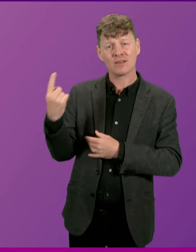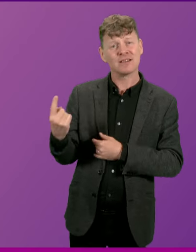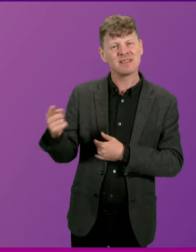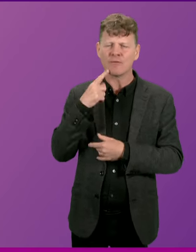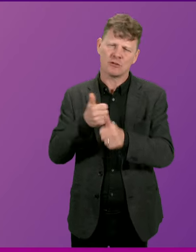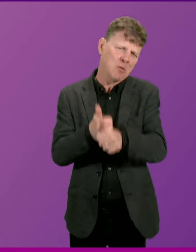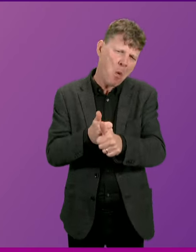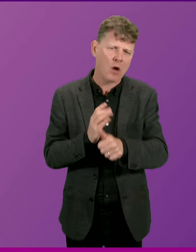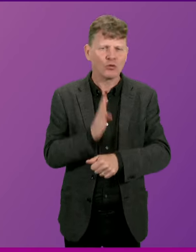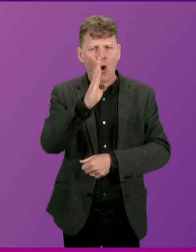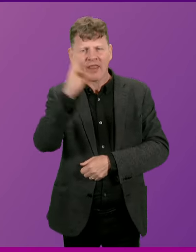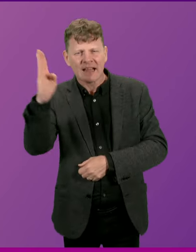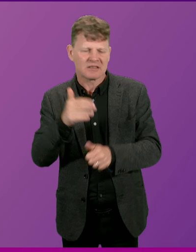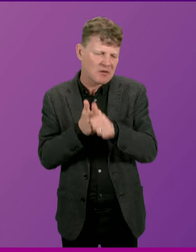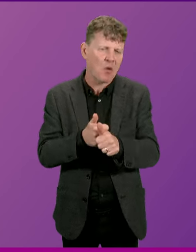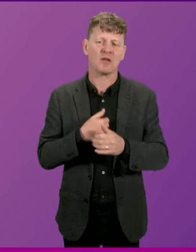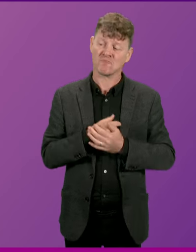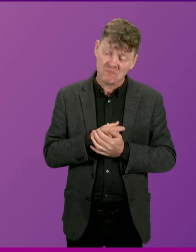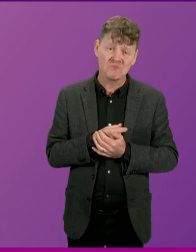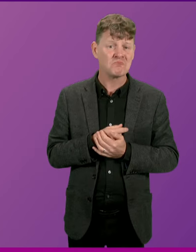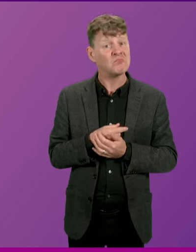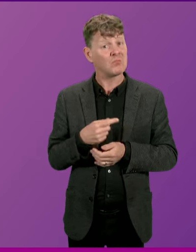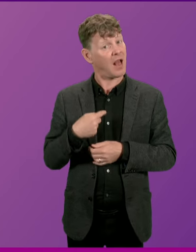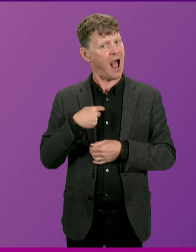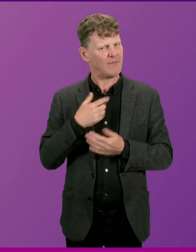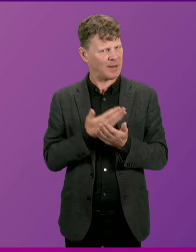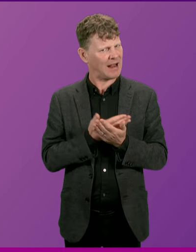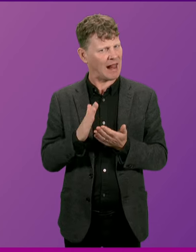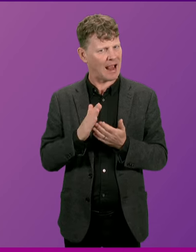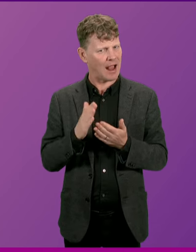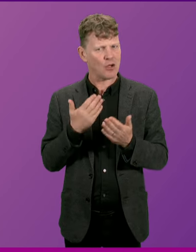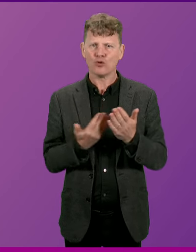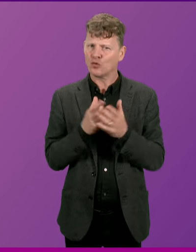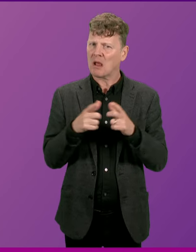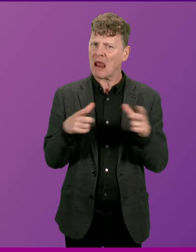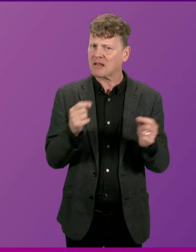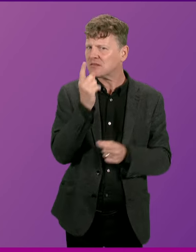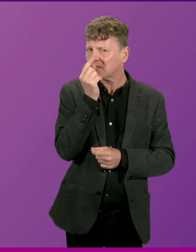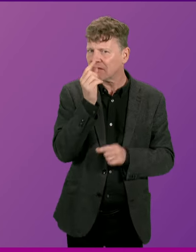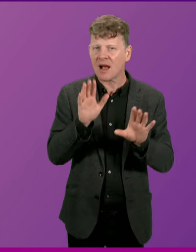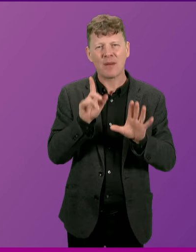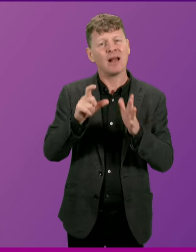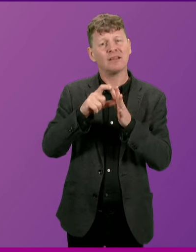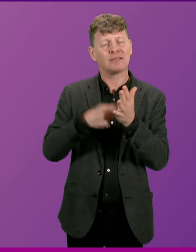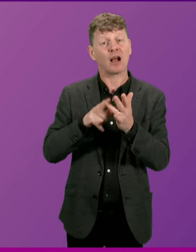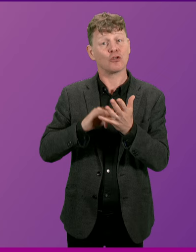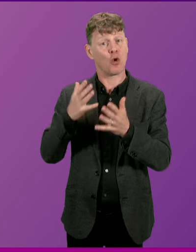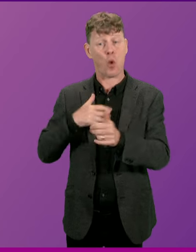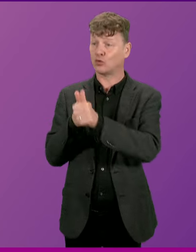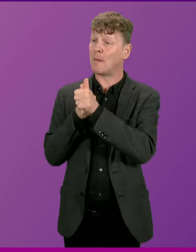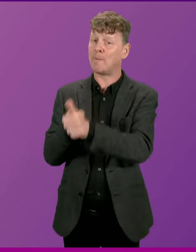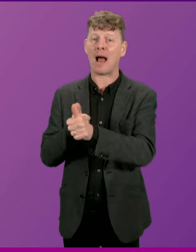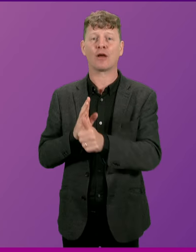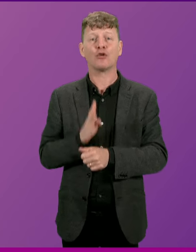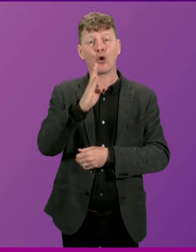the North-East, and I've been very clear about our position of new licences. But of course, if Douglas Ross wants to back the North-East,